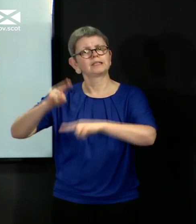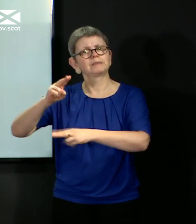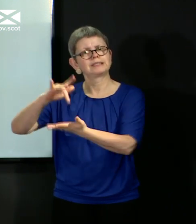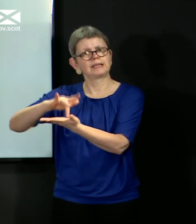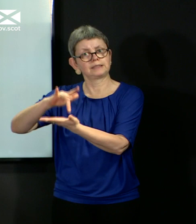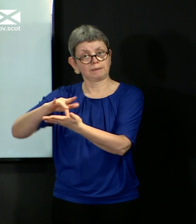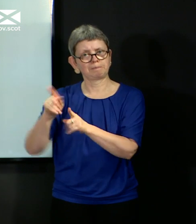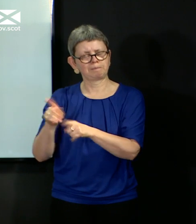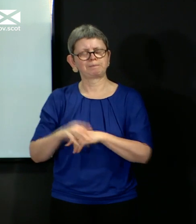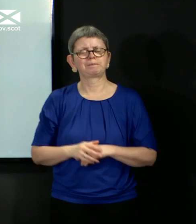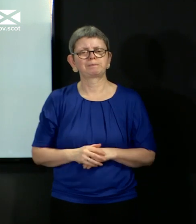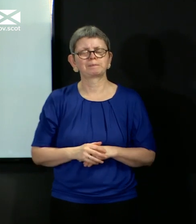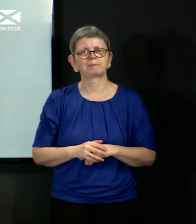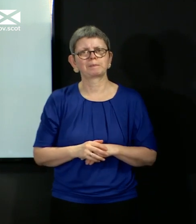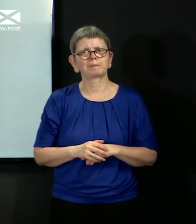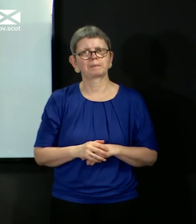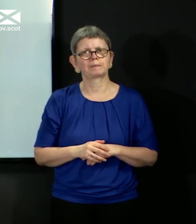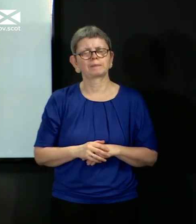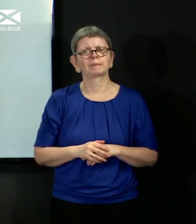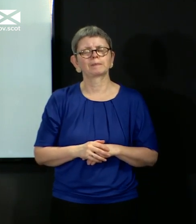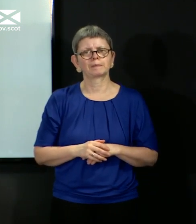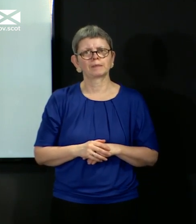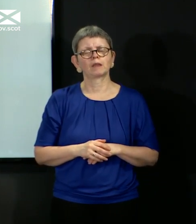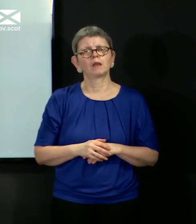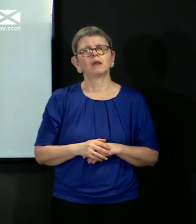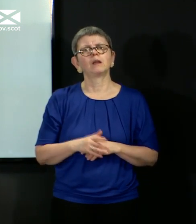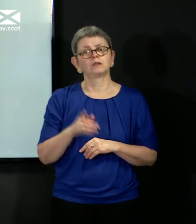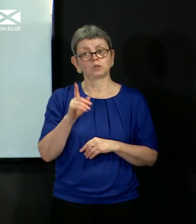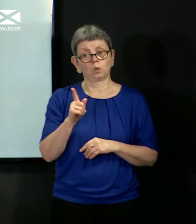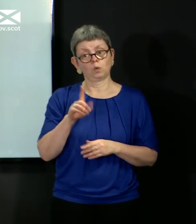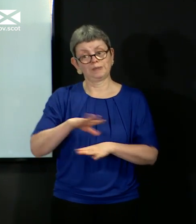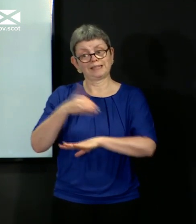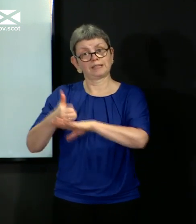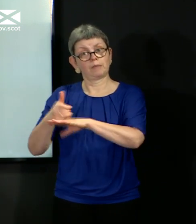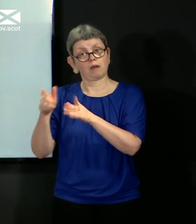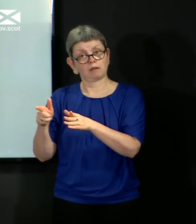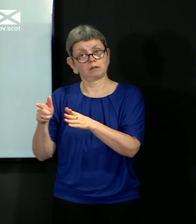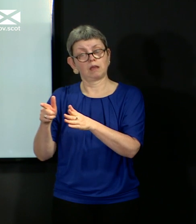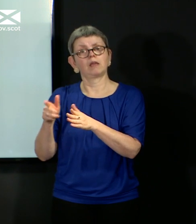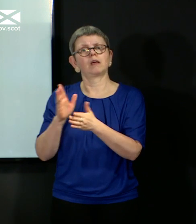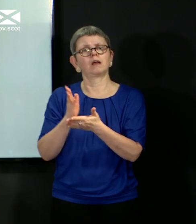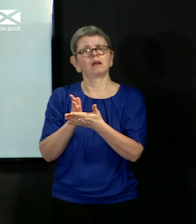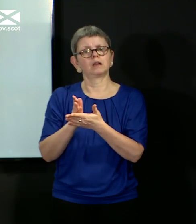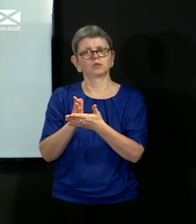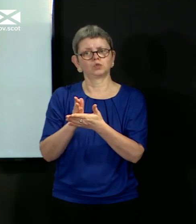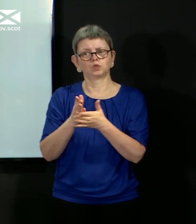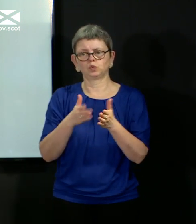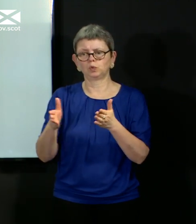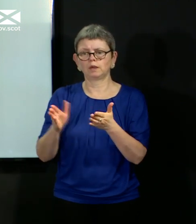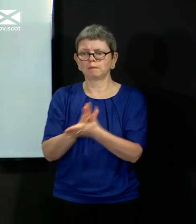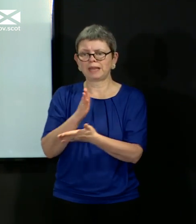One of the byproducts of that, very deliberately so, was not only about creating that